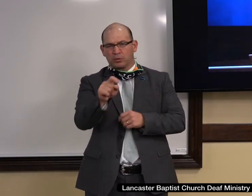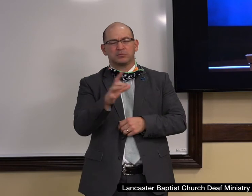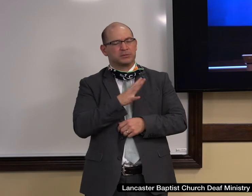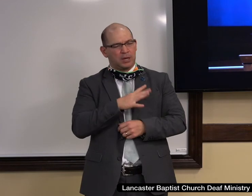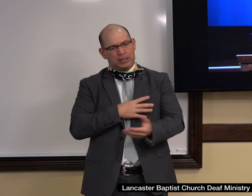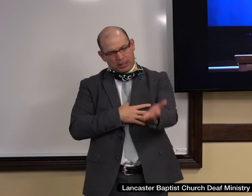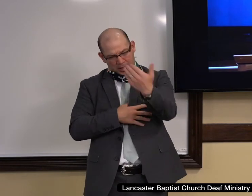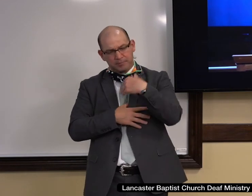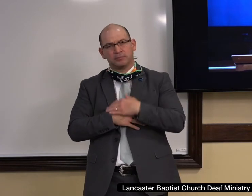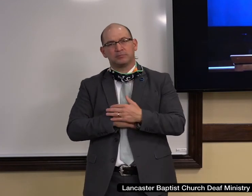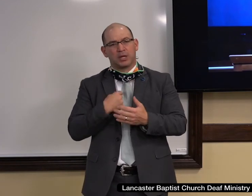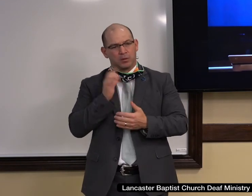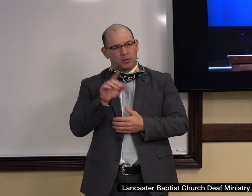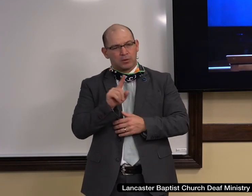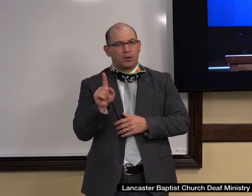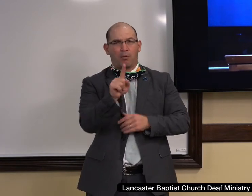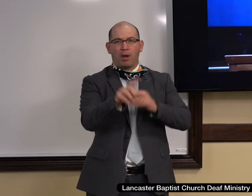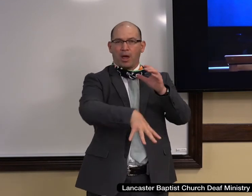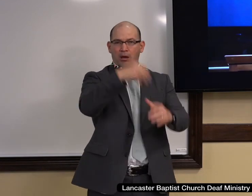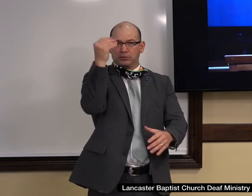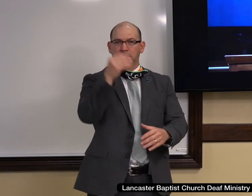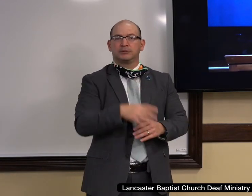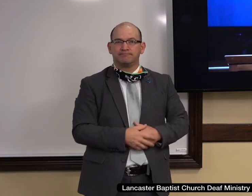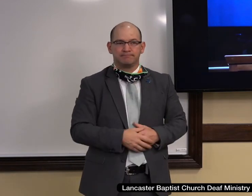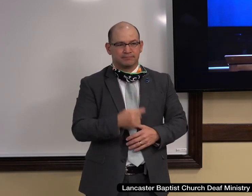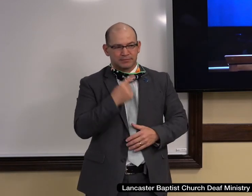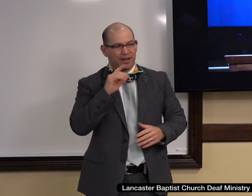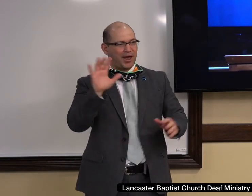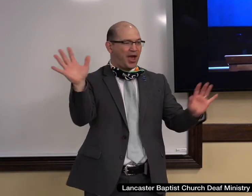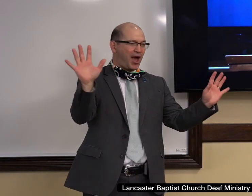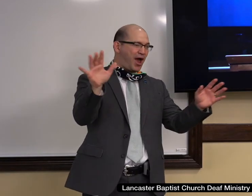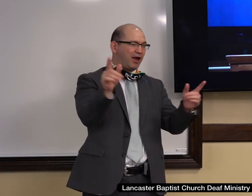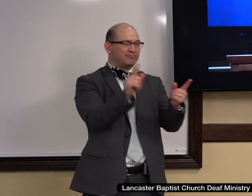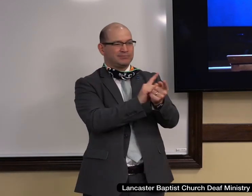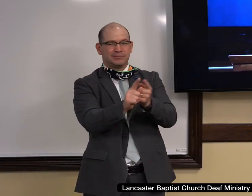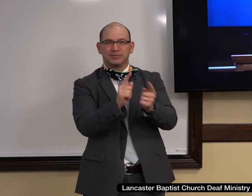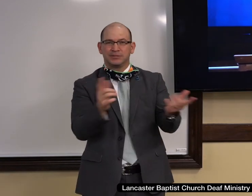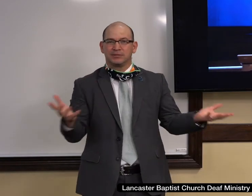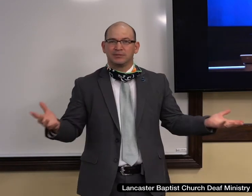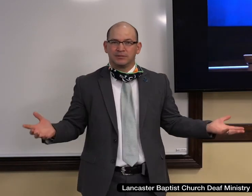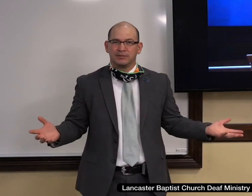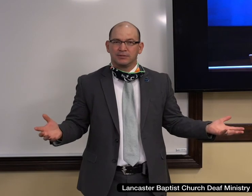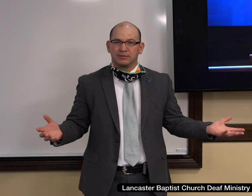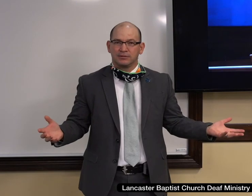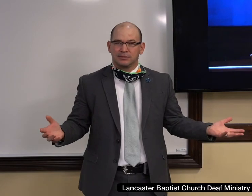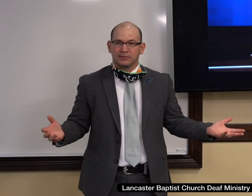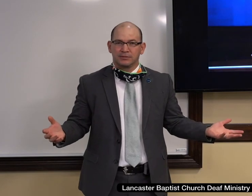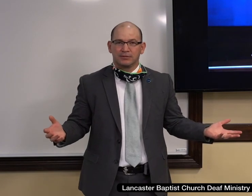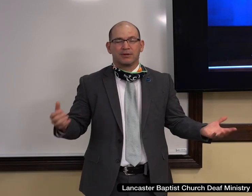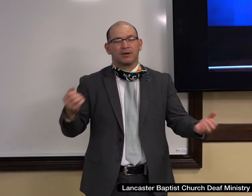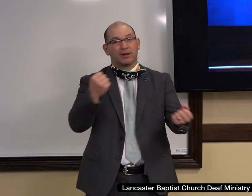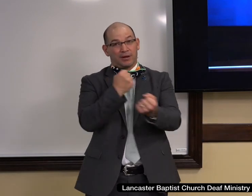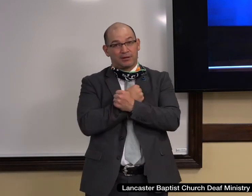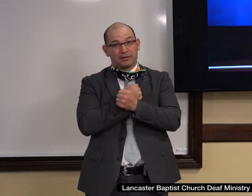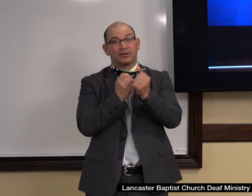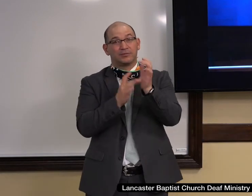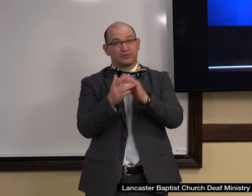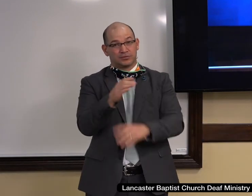go out to the West Wing lobby this morning and say howdy out there. If you have a question, let me know. I love the Lord Jesus Christ, and I love the